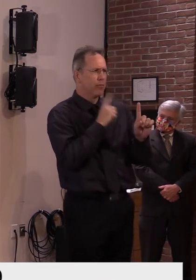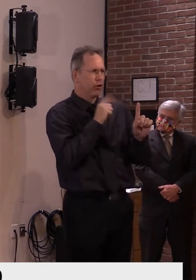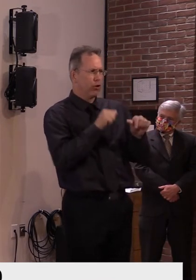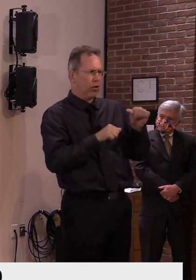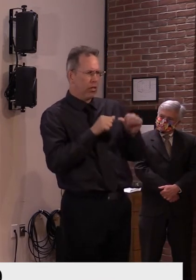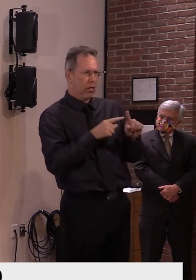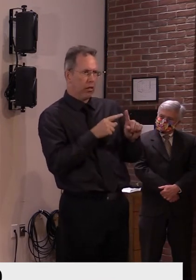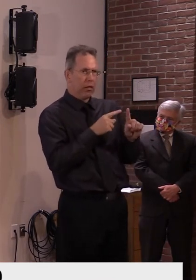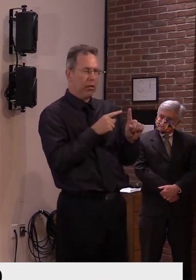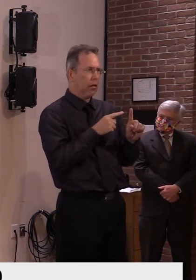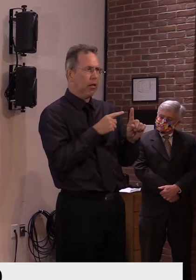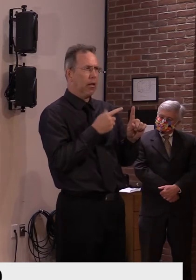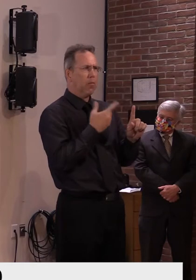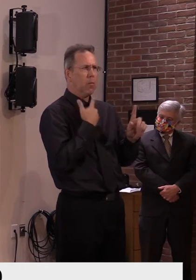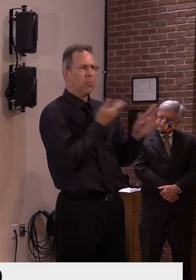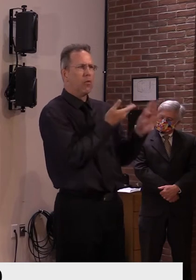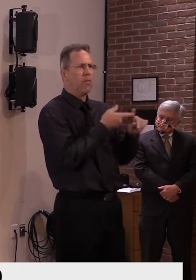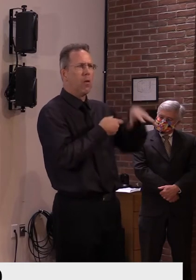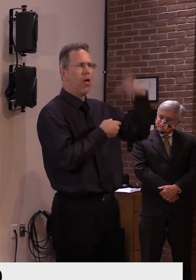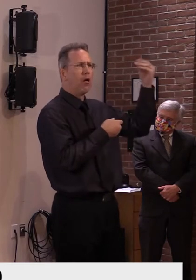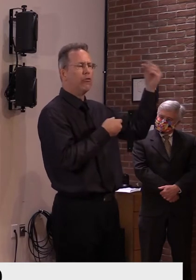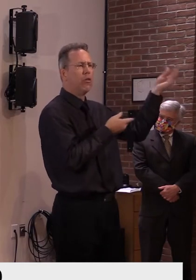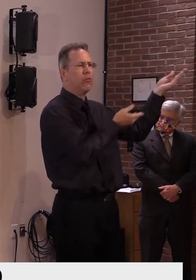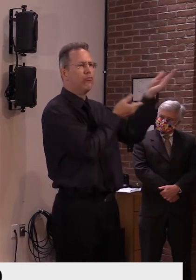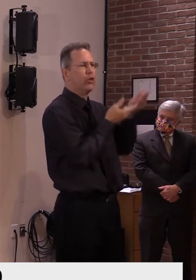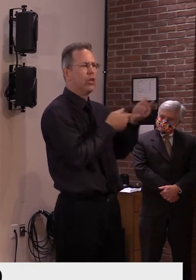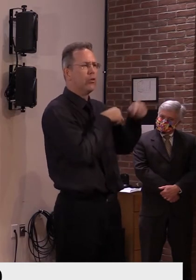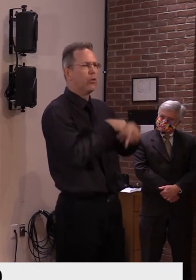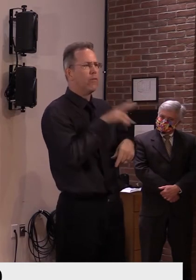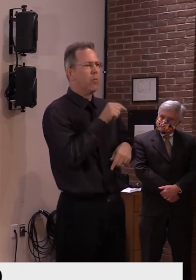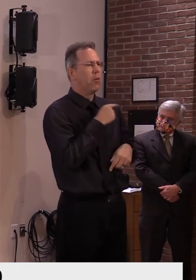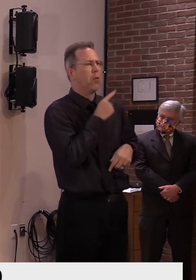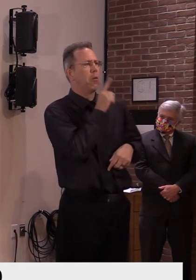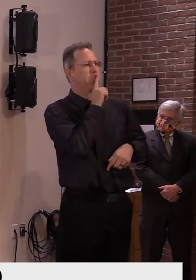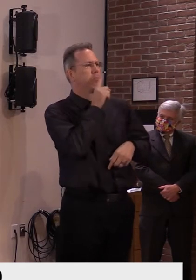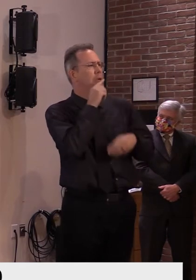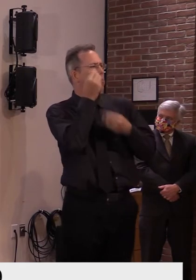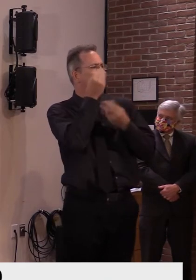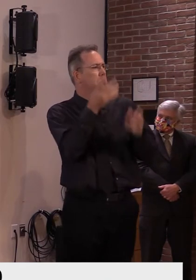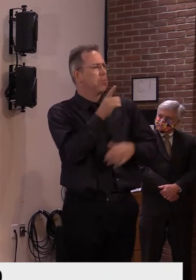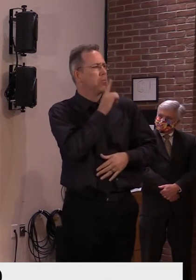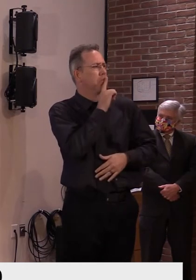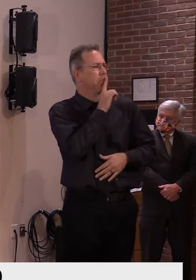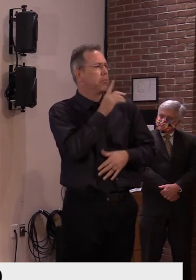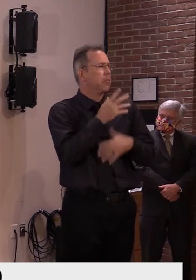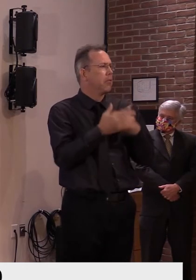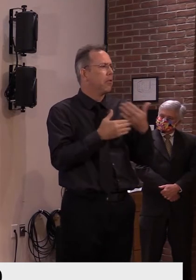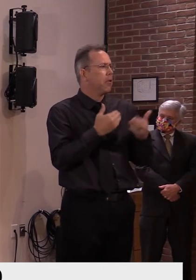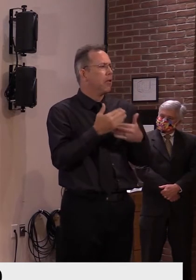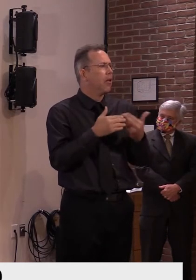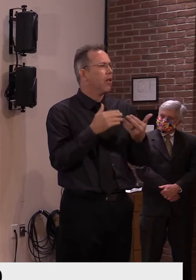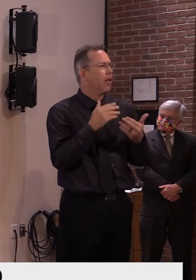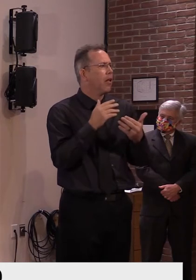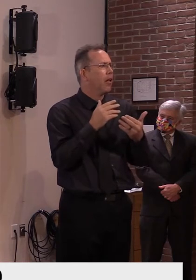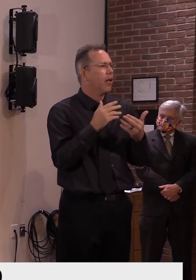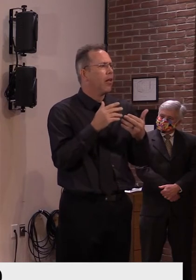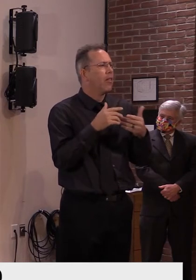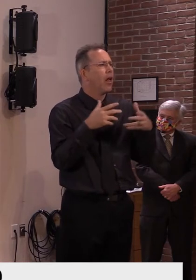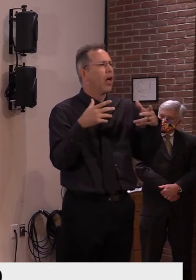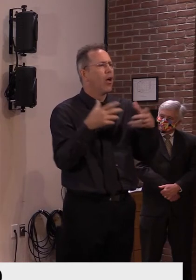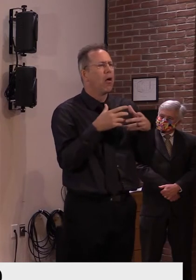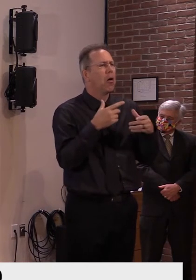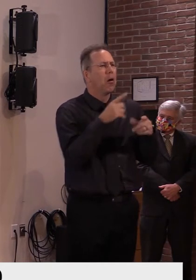that parent after with, with the people. I was wondering if you were talking about being confirmed that information and then